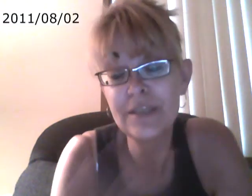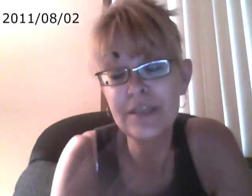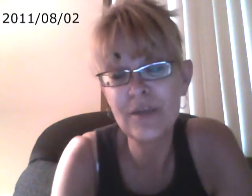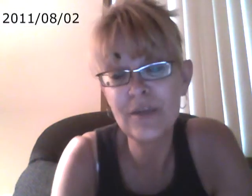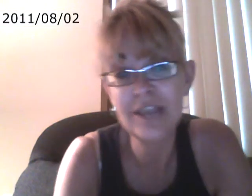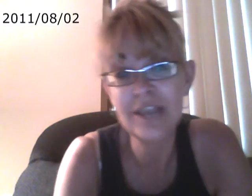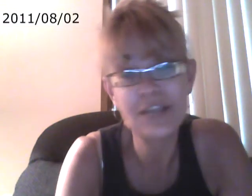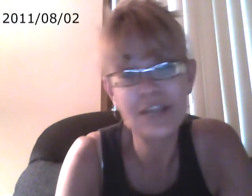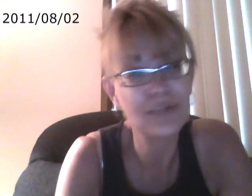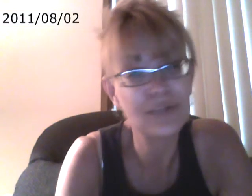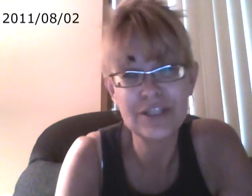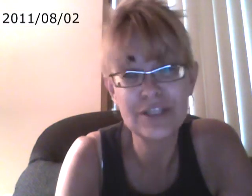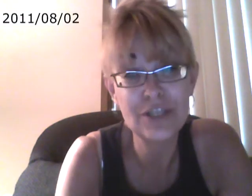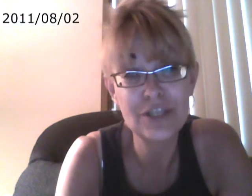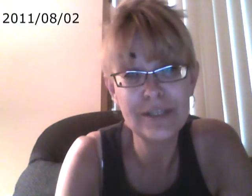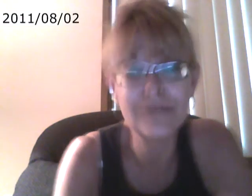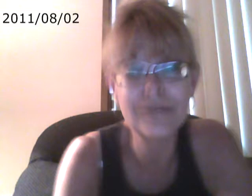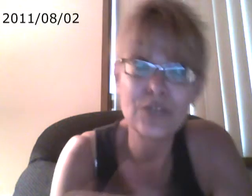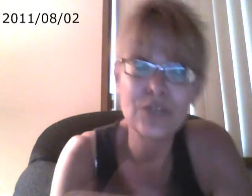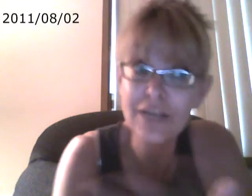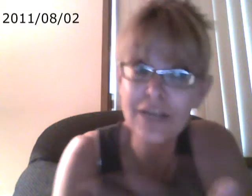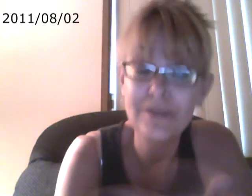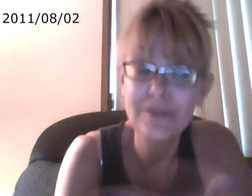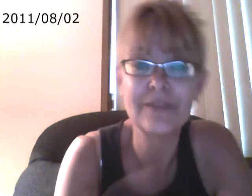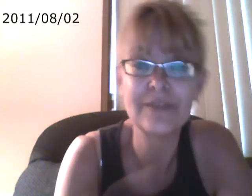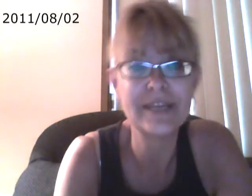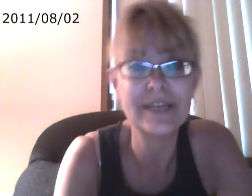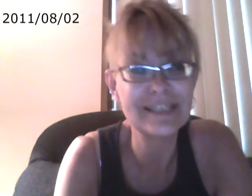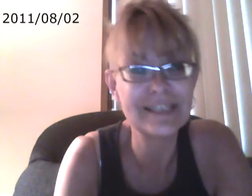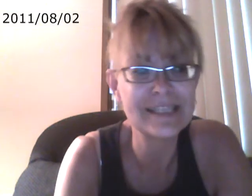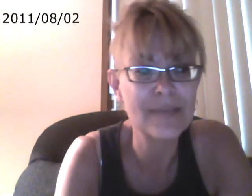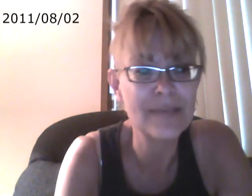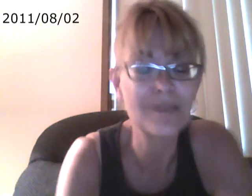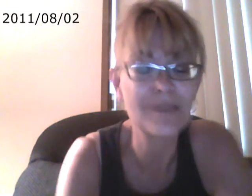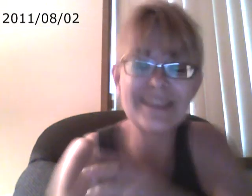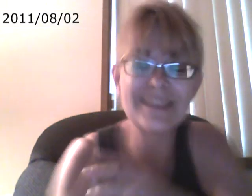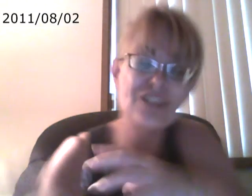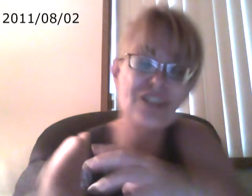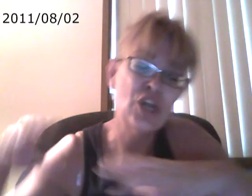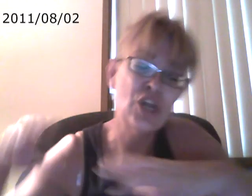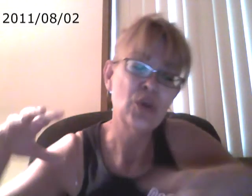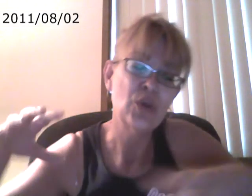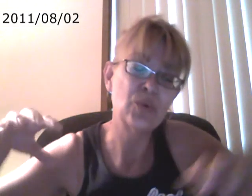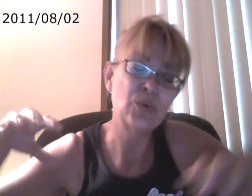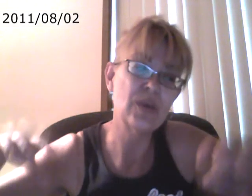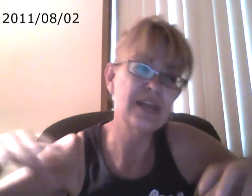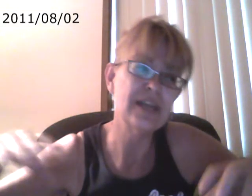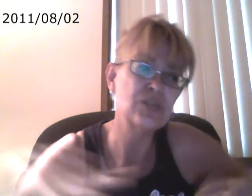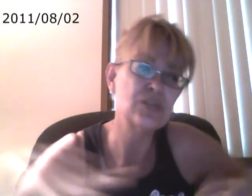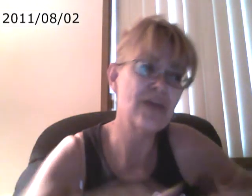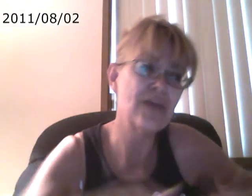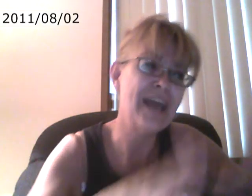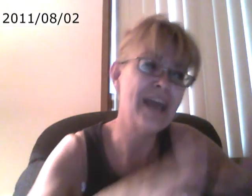same way as I do, which is totally different, which everybody on the planet does the same thing. But these are sort of a heightened